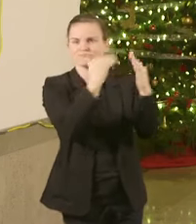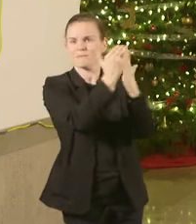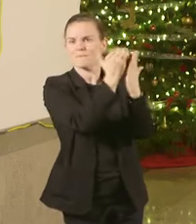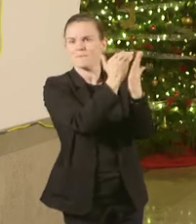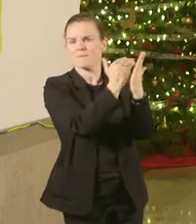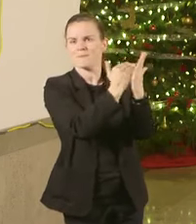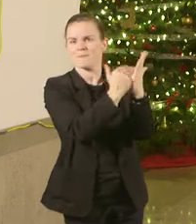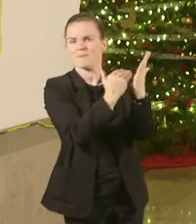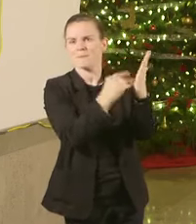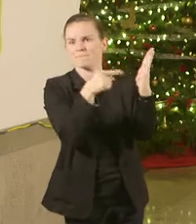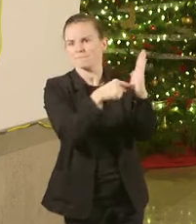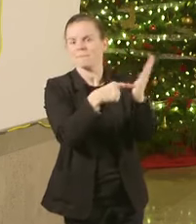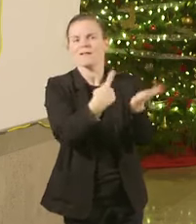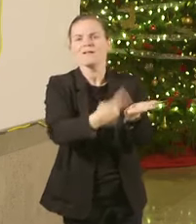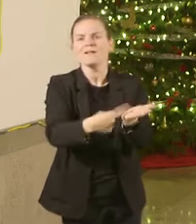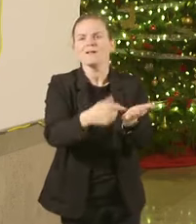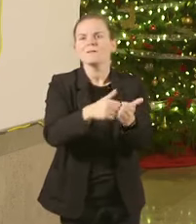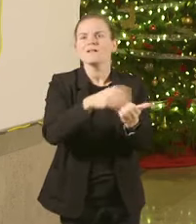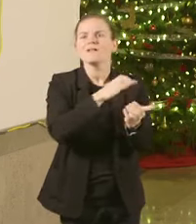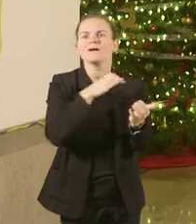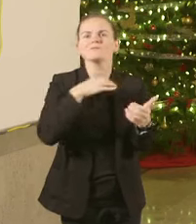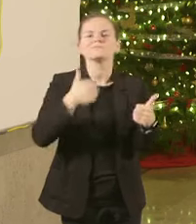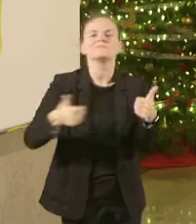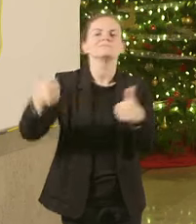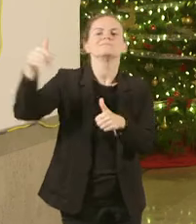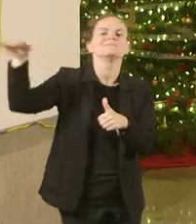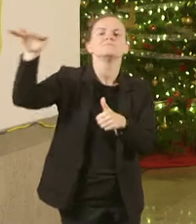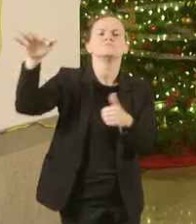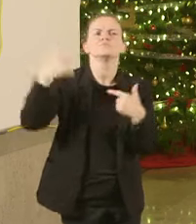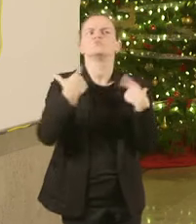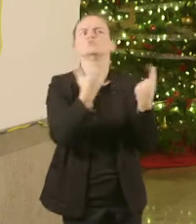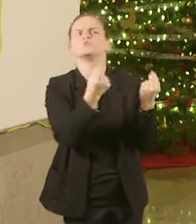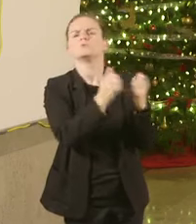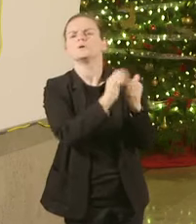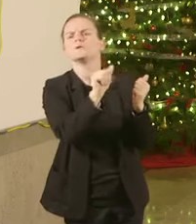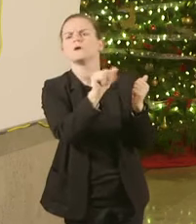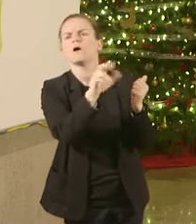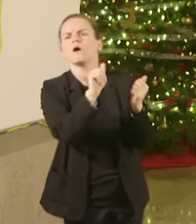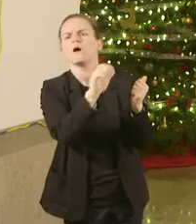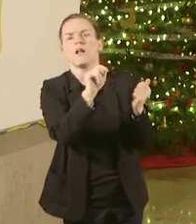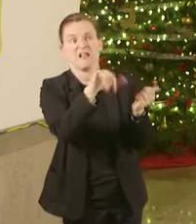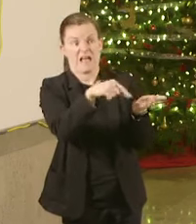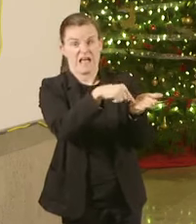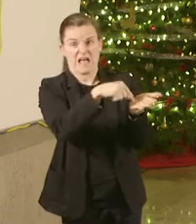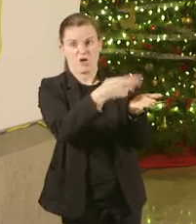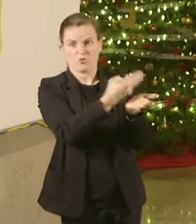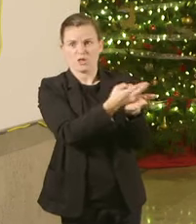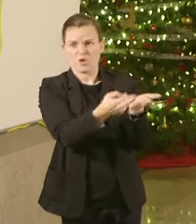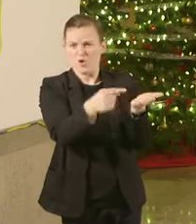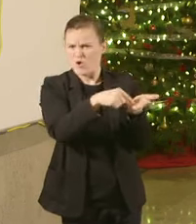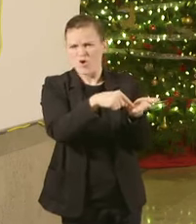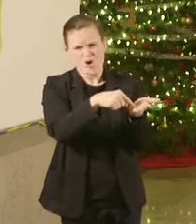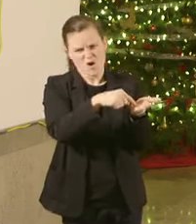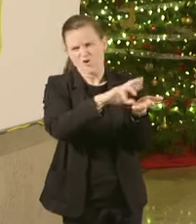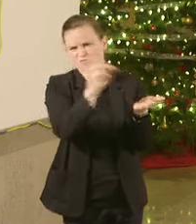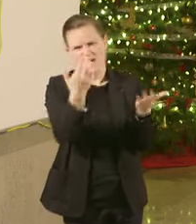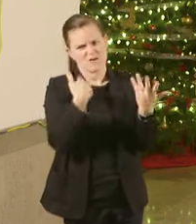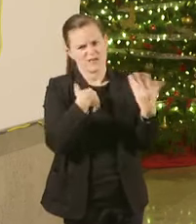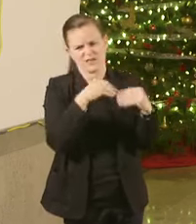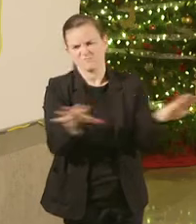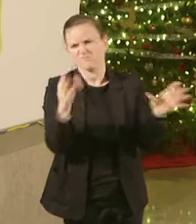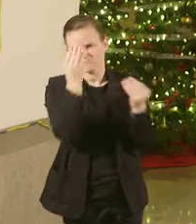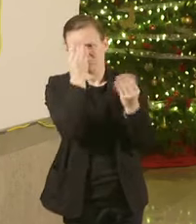delegation about that It's our fervent effort to make sure that they can deploy those resources to help fund this needed and important activity